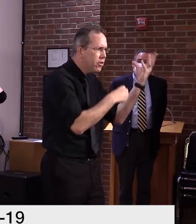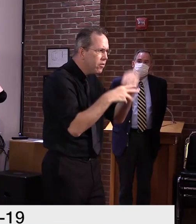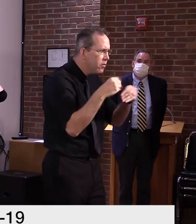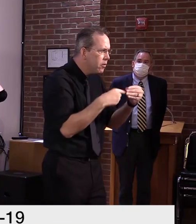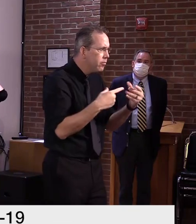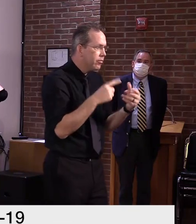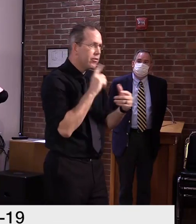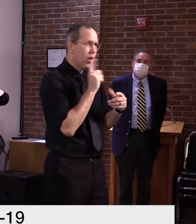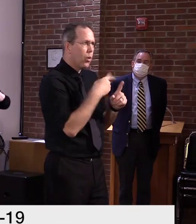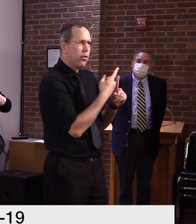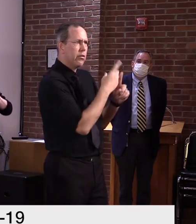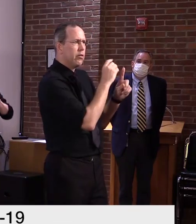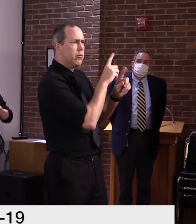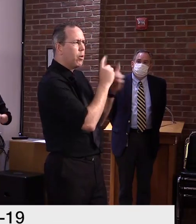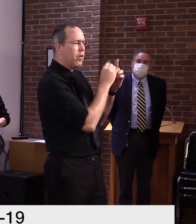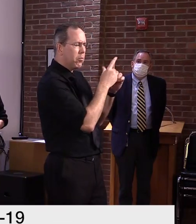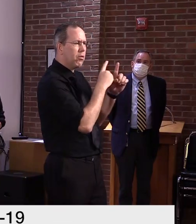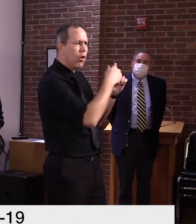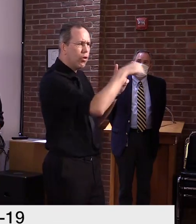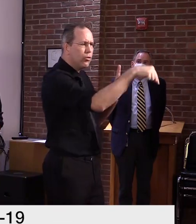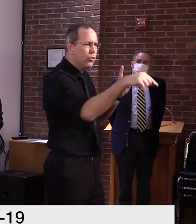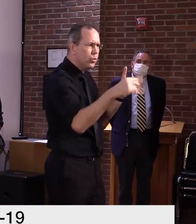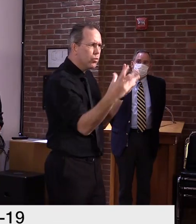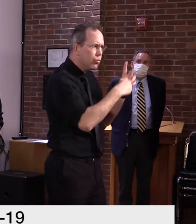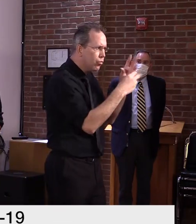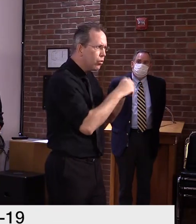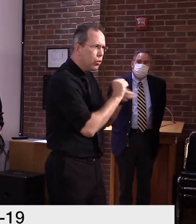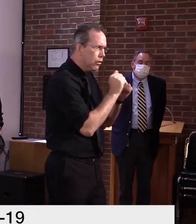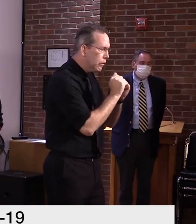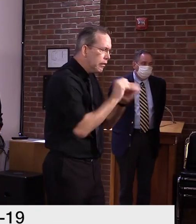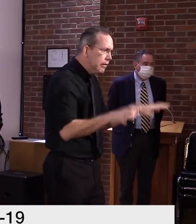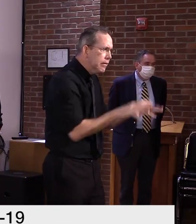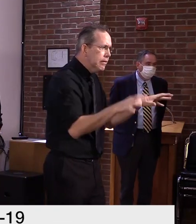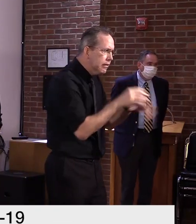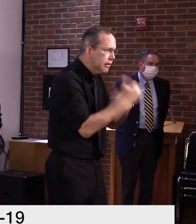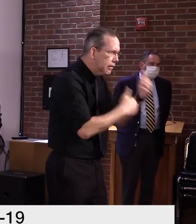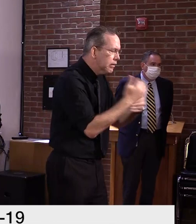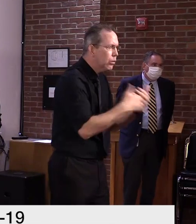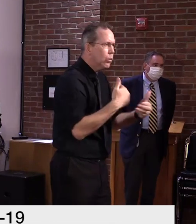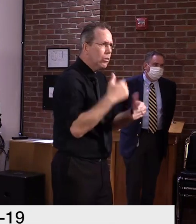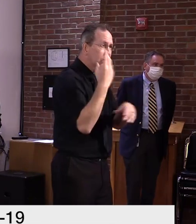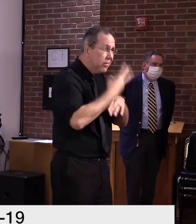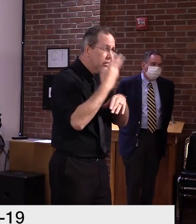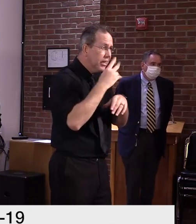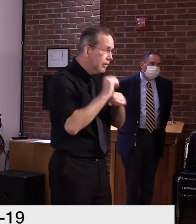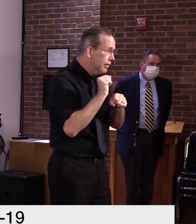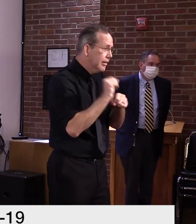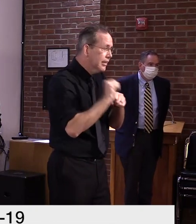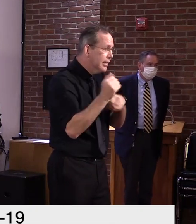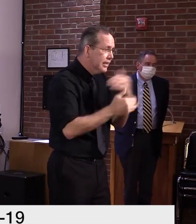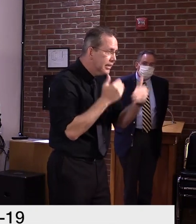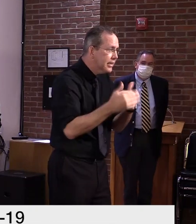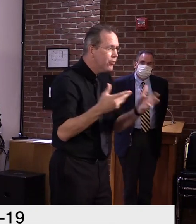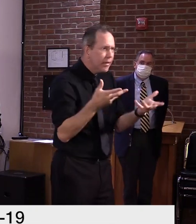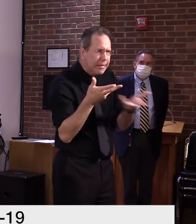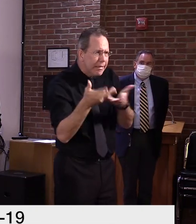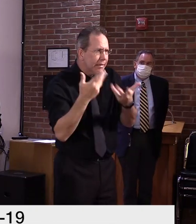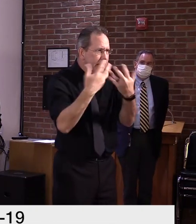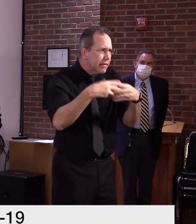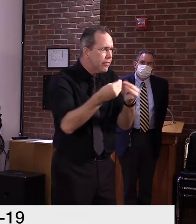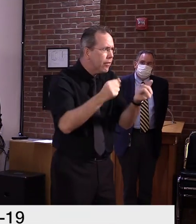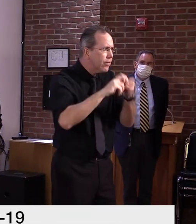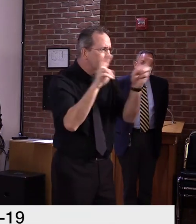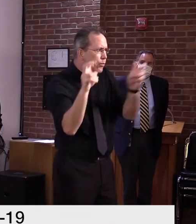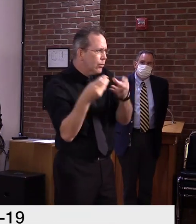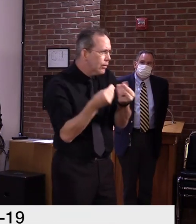did yeoman's work and working seven days a week to get through this, but also some of our other agencies and departments that stepped up to help, whether